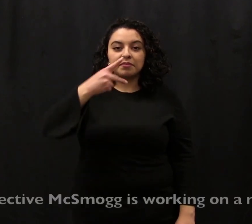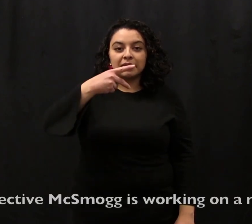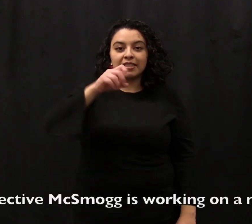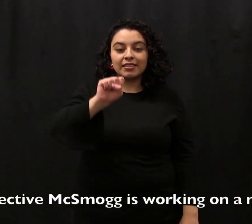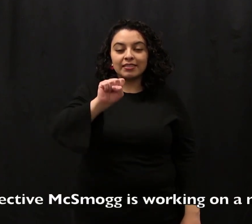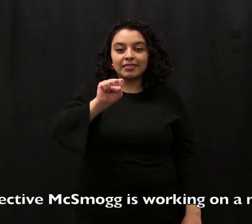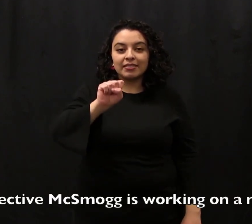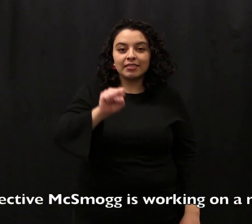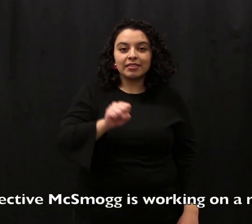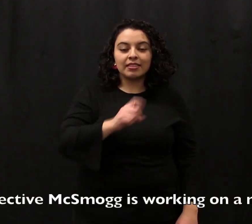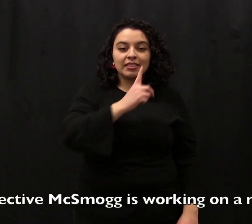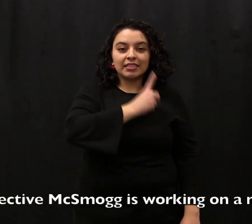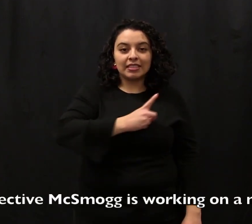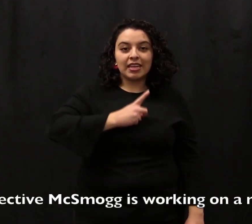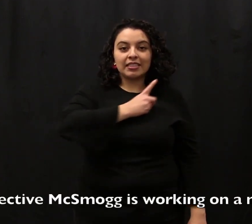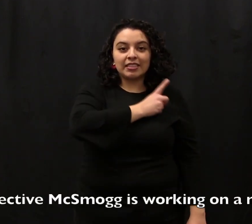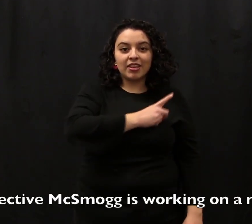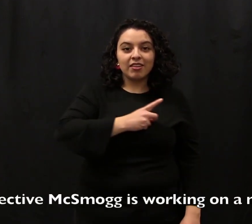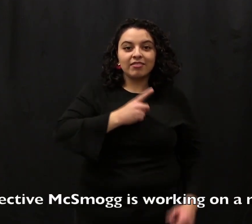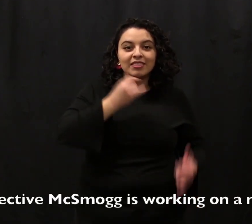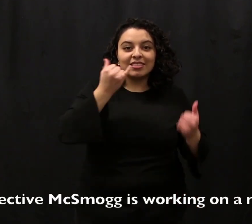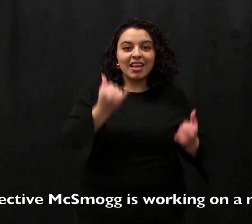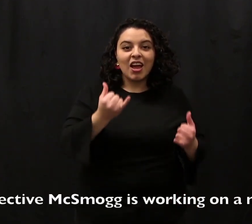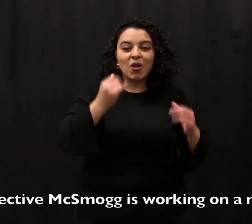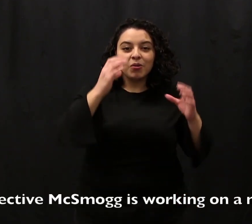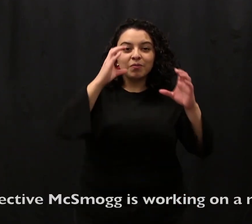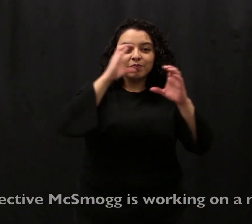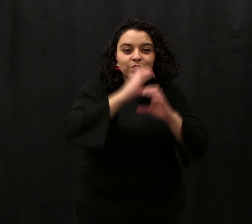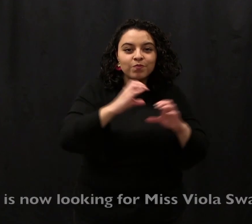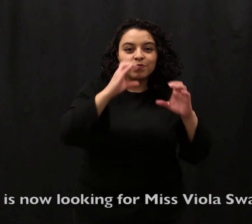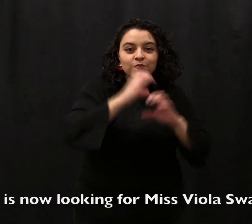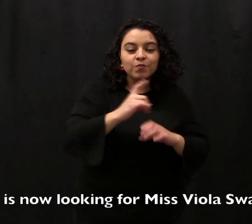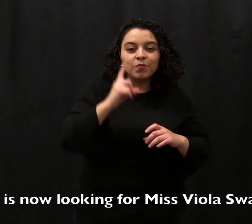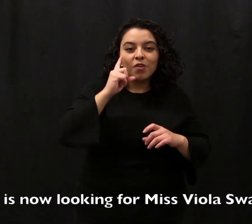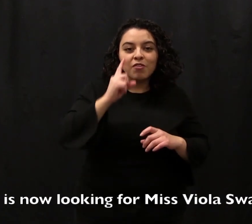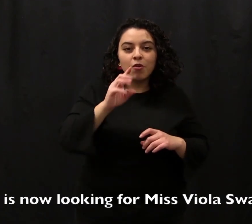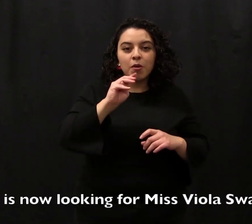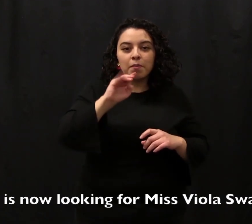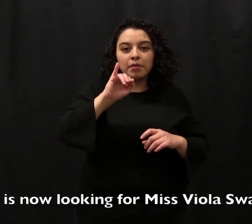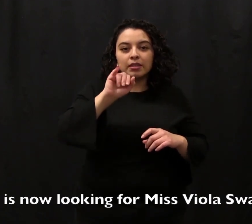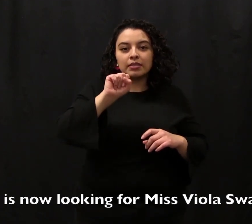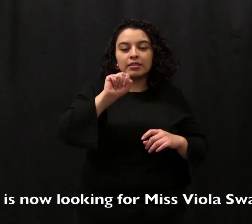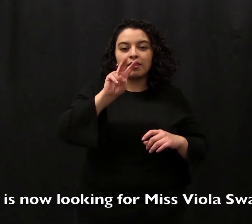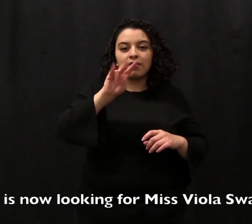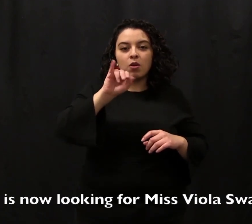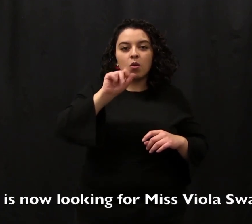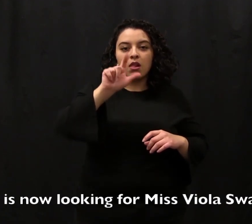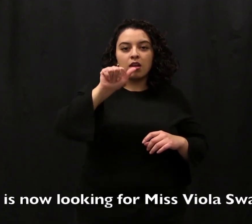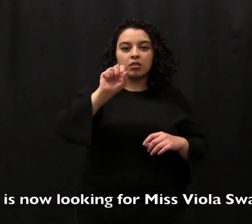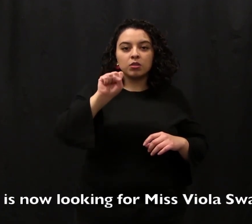P.S. Detective McSmodge is working on a new case. He is now looking for Miss Fawola Swamp.